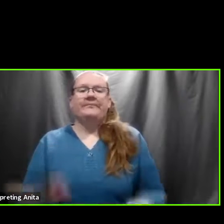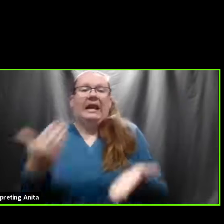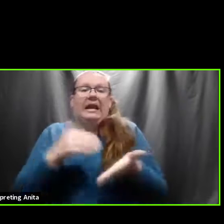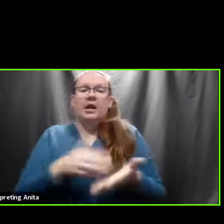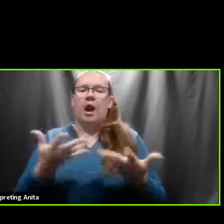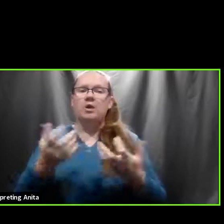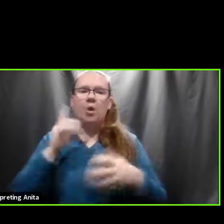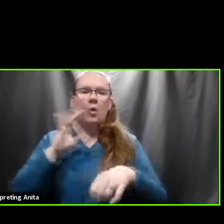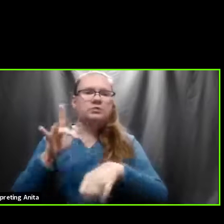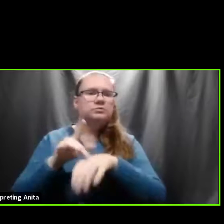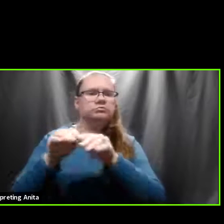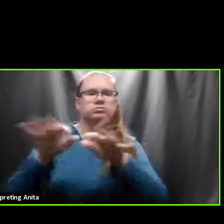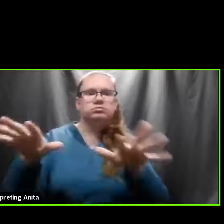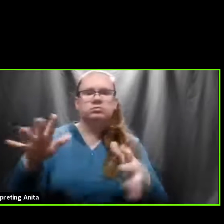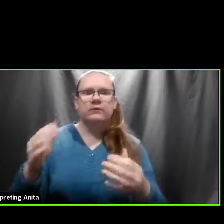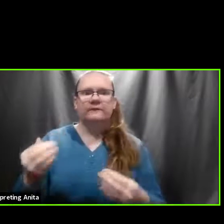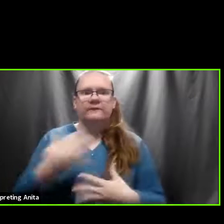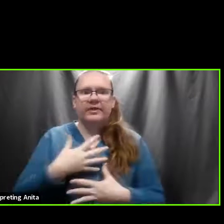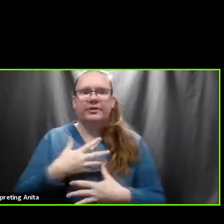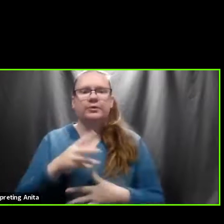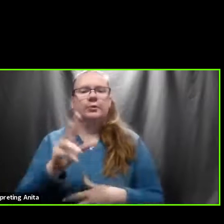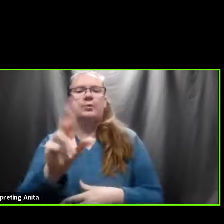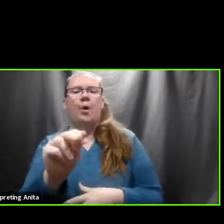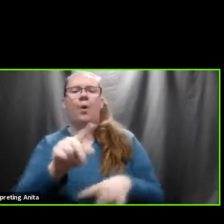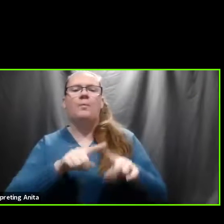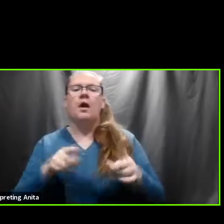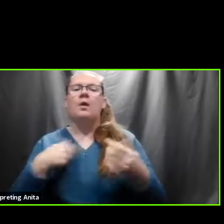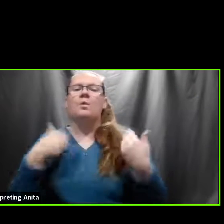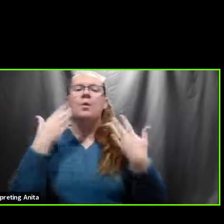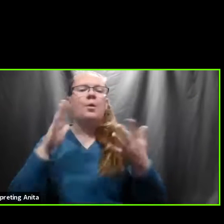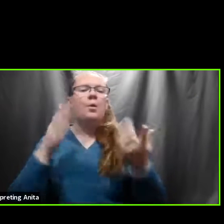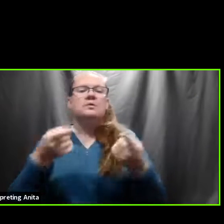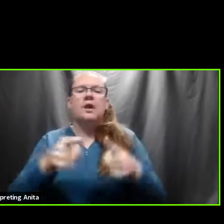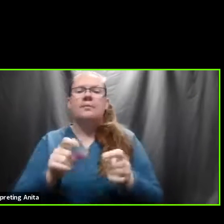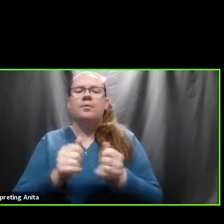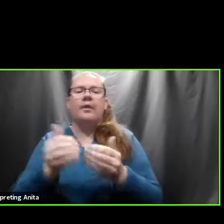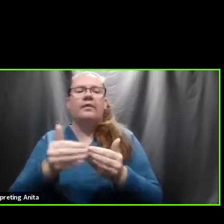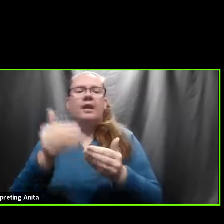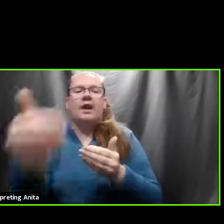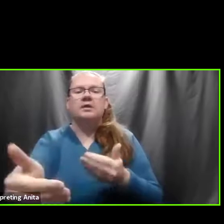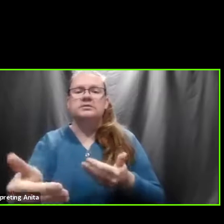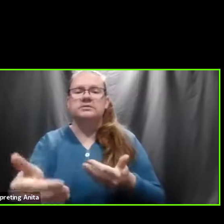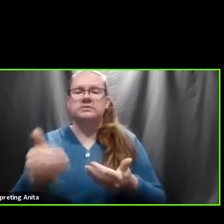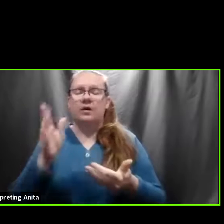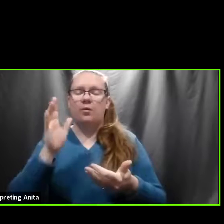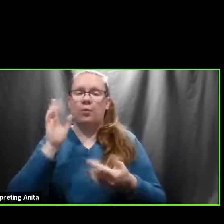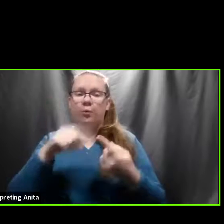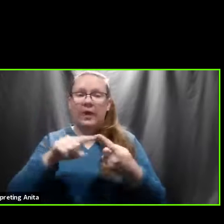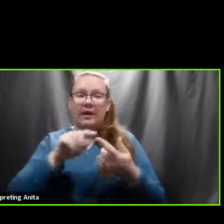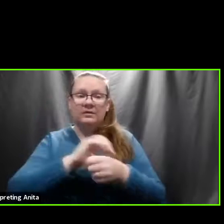please don't, don't take this that way. But we don't know what's going to happen with the next variants. You know, are, are those variants going to be attacking a different age group?